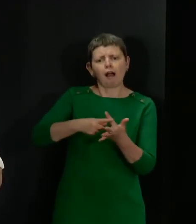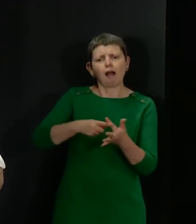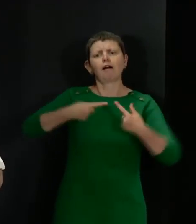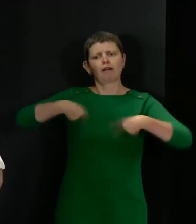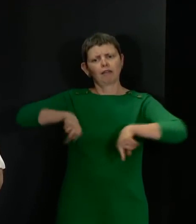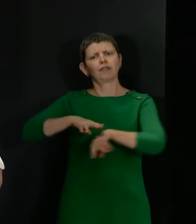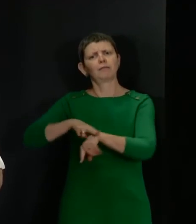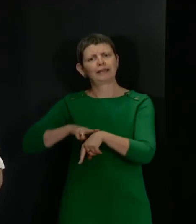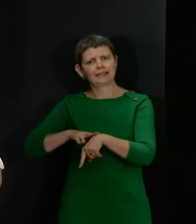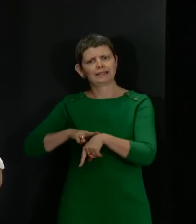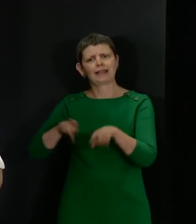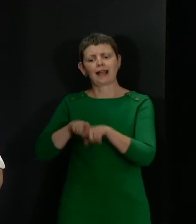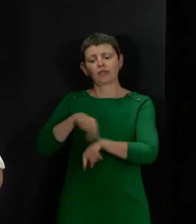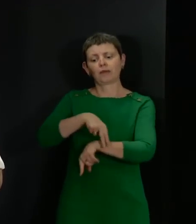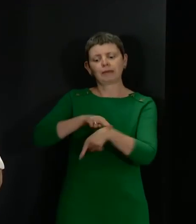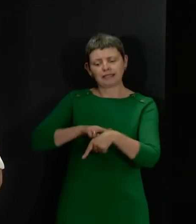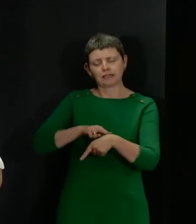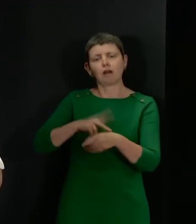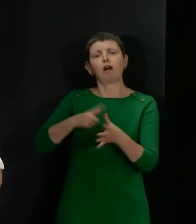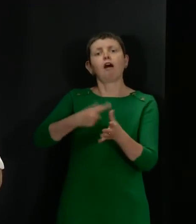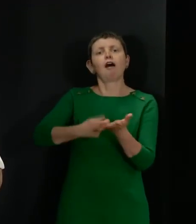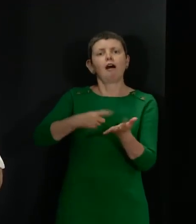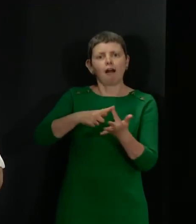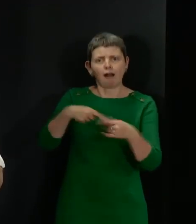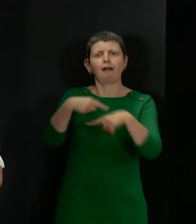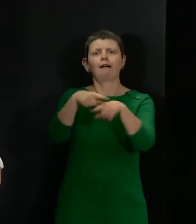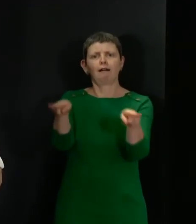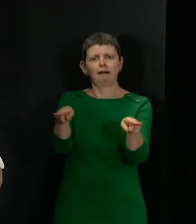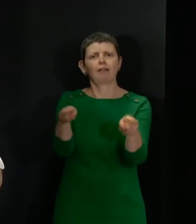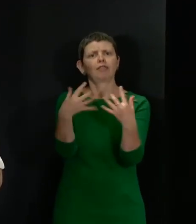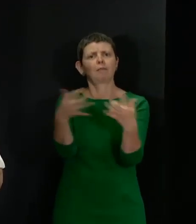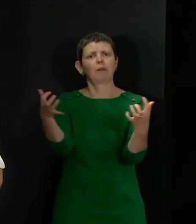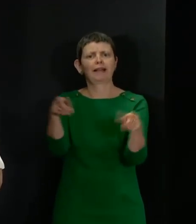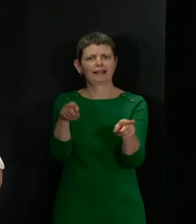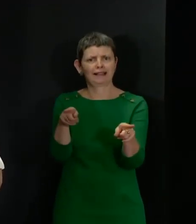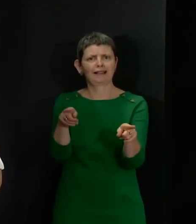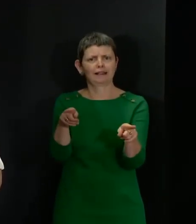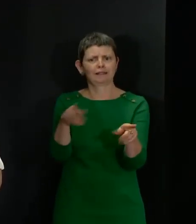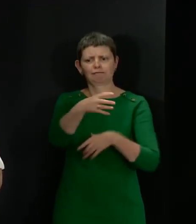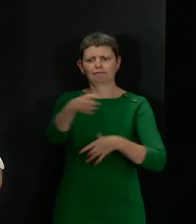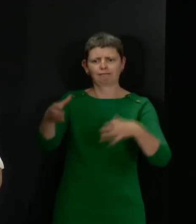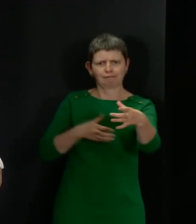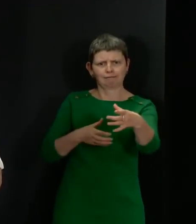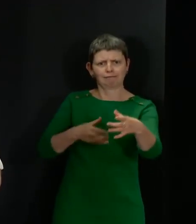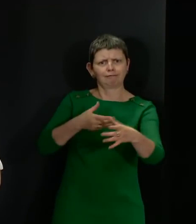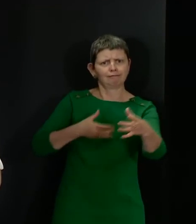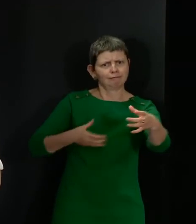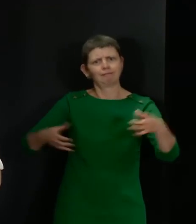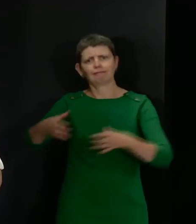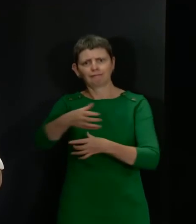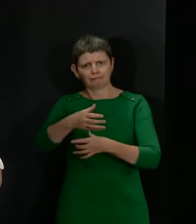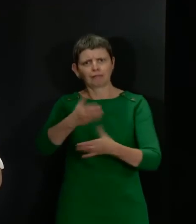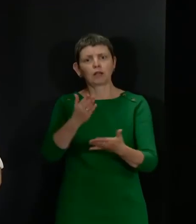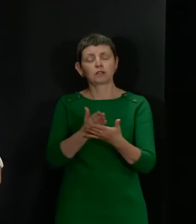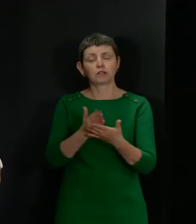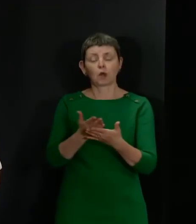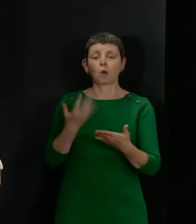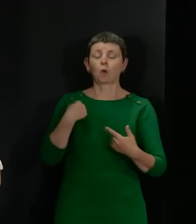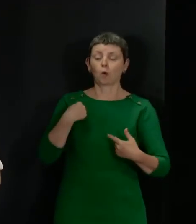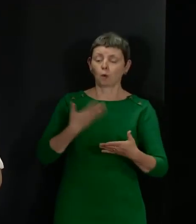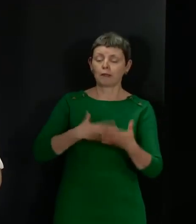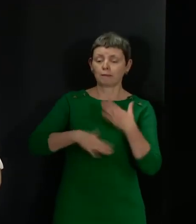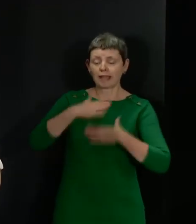I said we take our authority from the people we serve. So we'll act with courtesy. We'll act with empathy. We